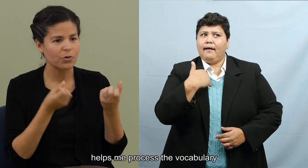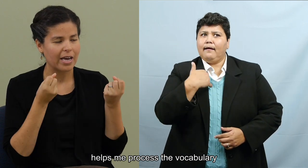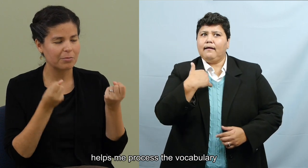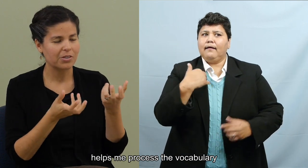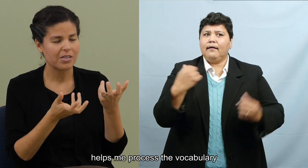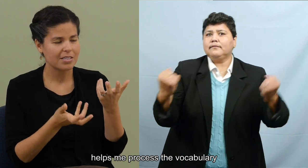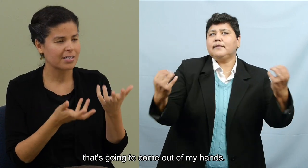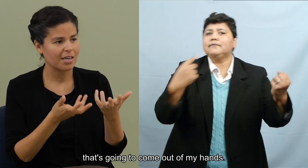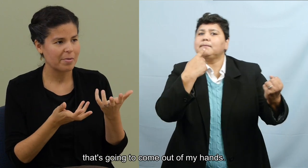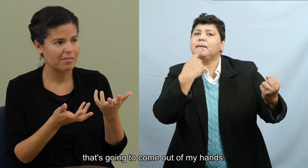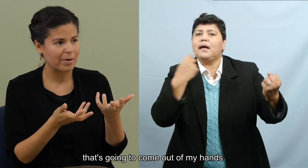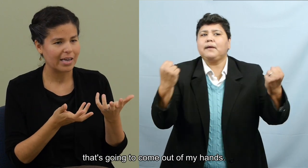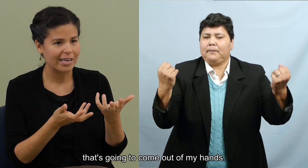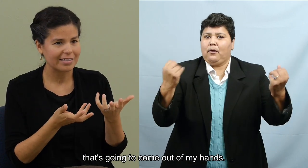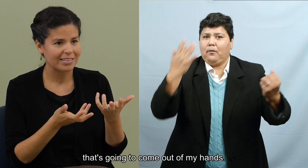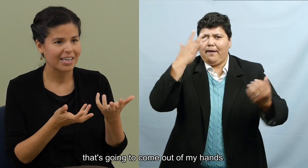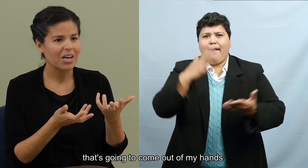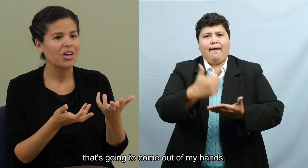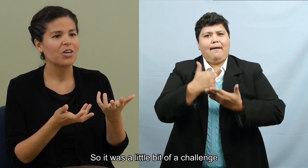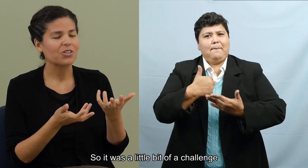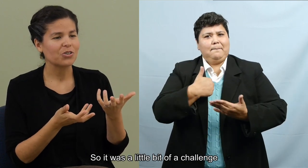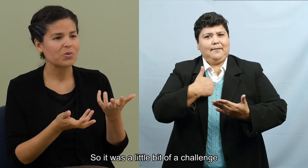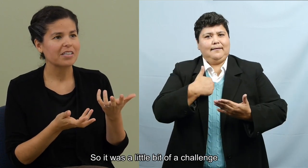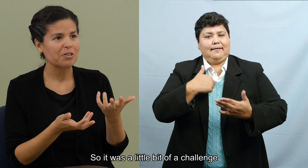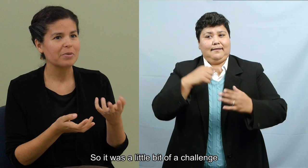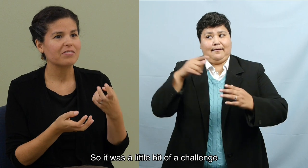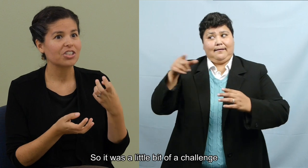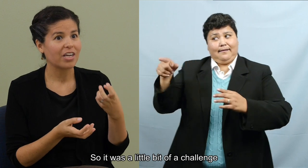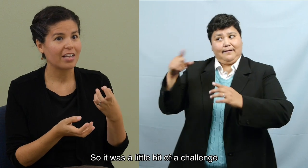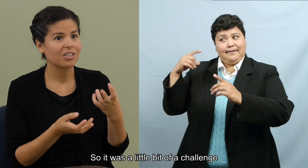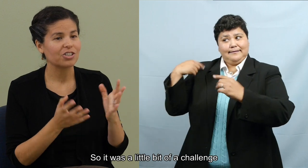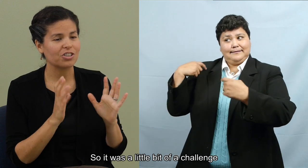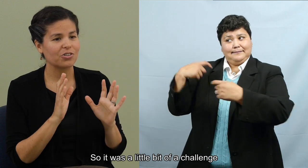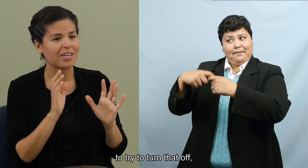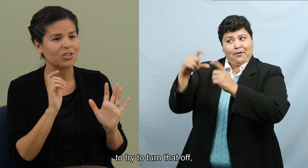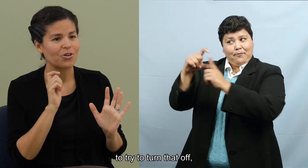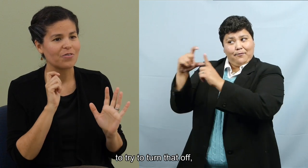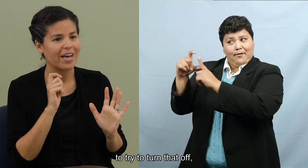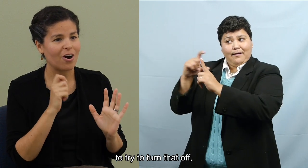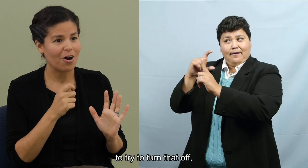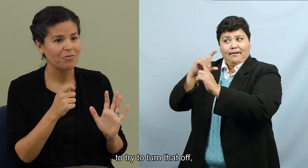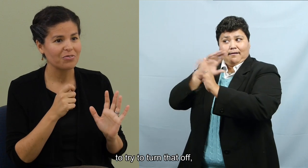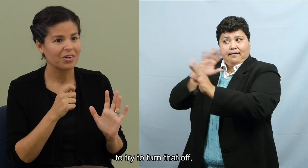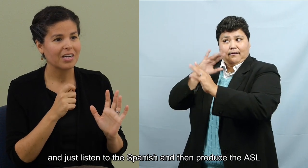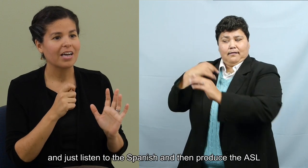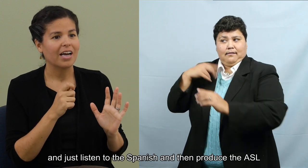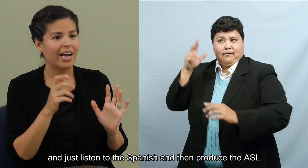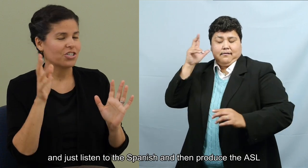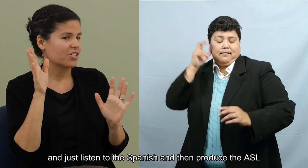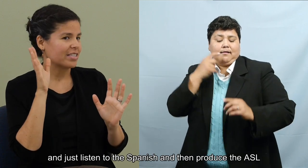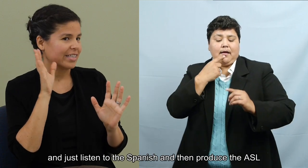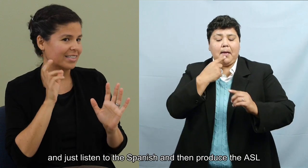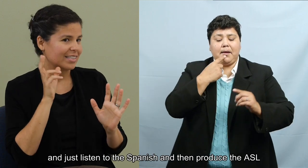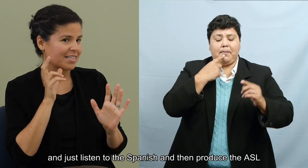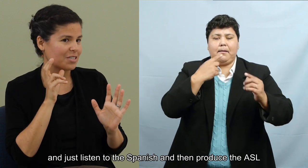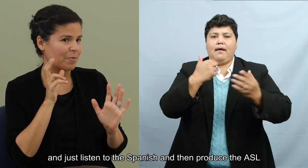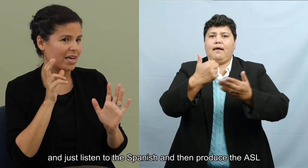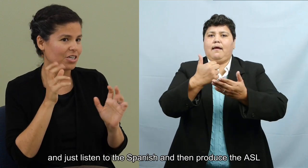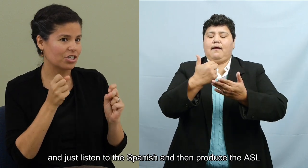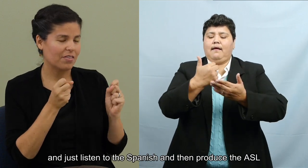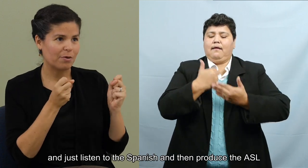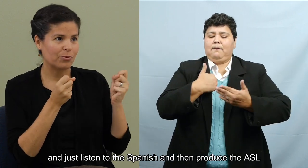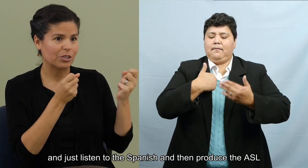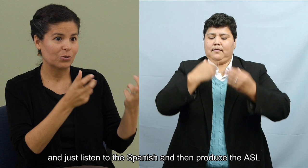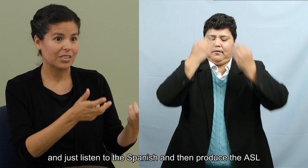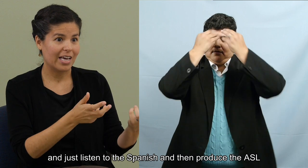the vocabulary that's going to come out of my hands. So it was a little bit of a challenge to try to turn that off and just listen to the